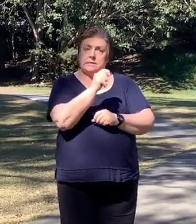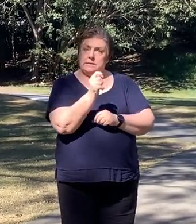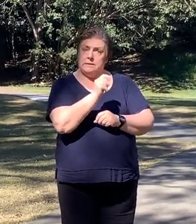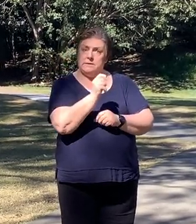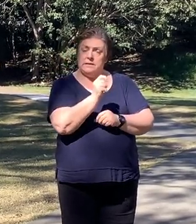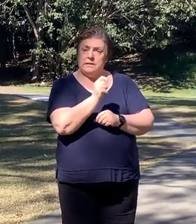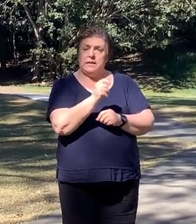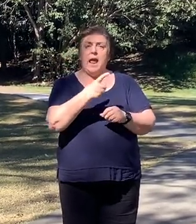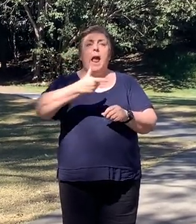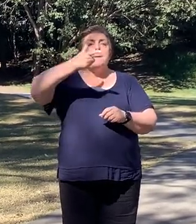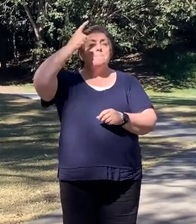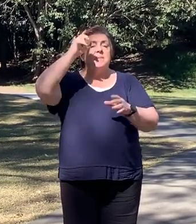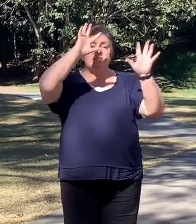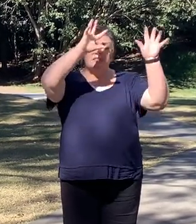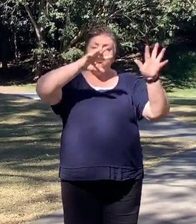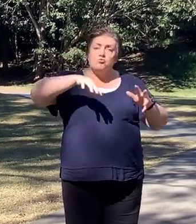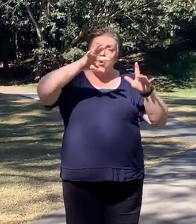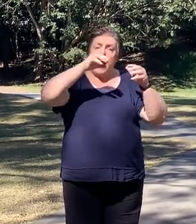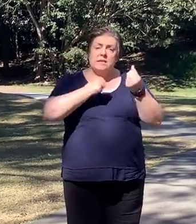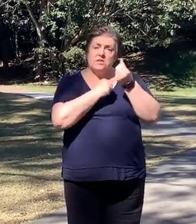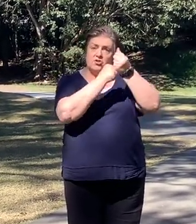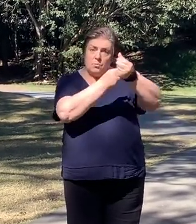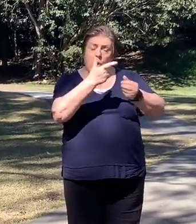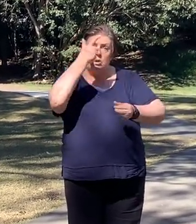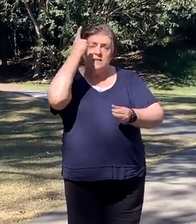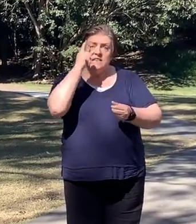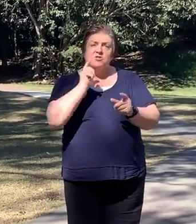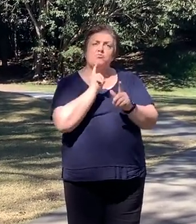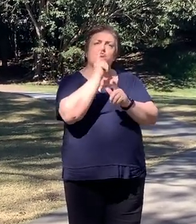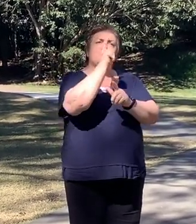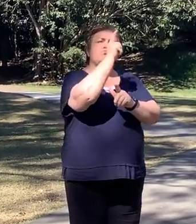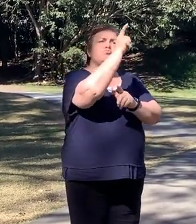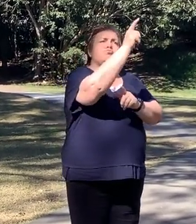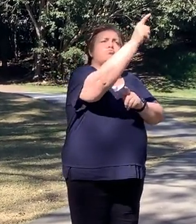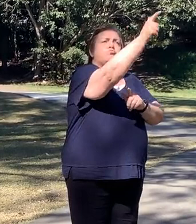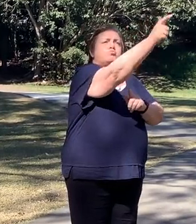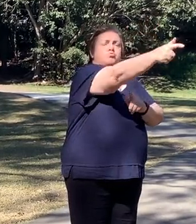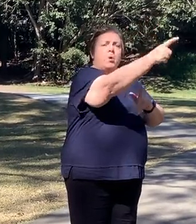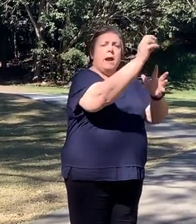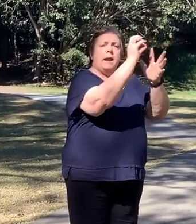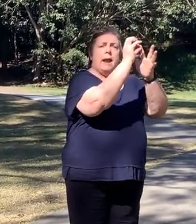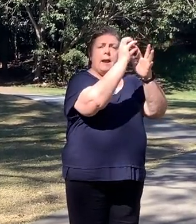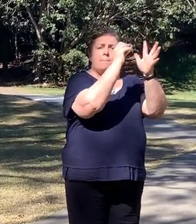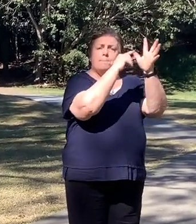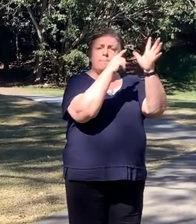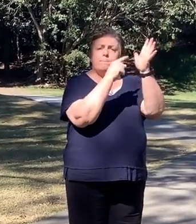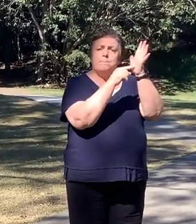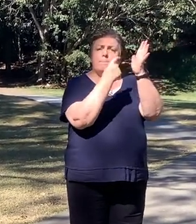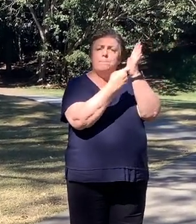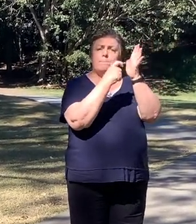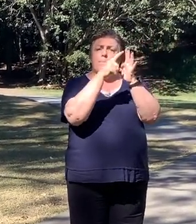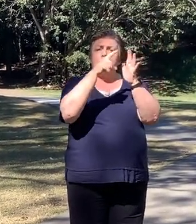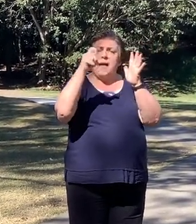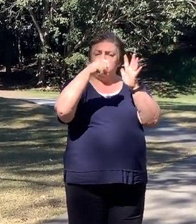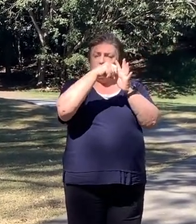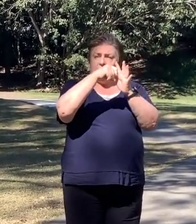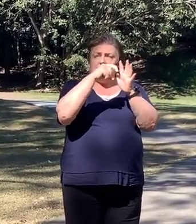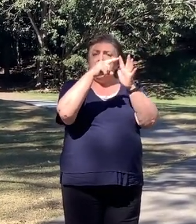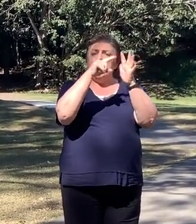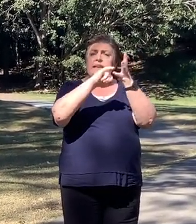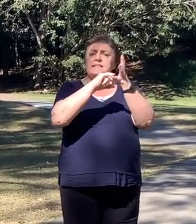Principal and Mr. Ray, our Year 4 support teacher, will be going out to Patrick Estate State School.